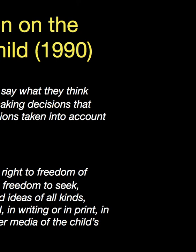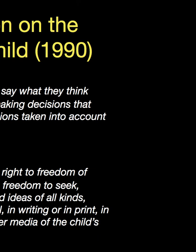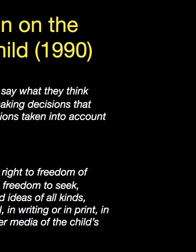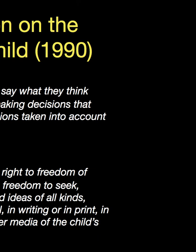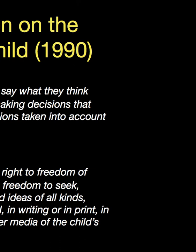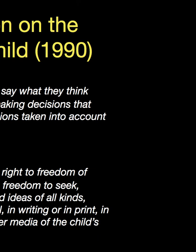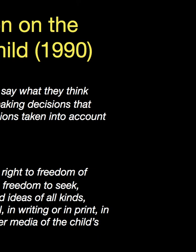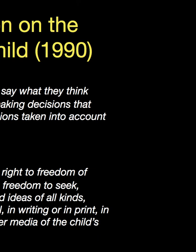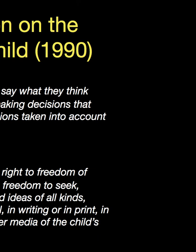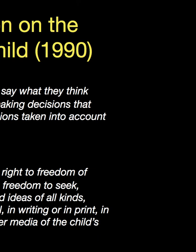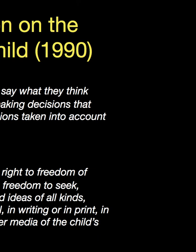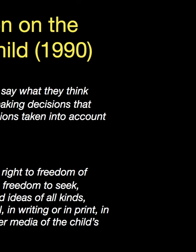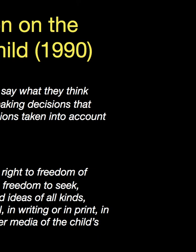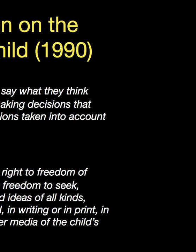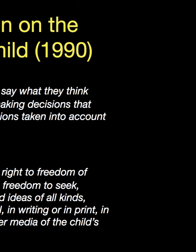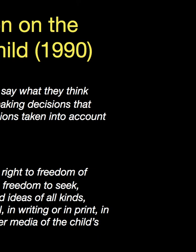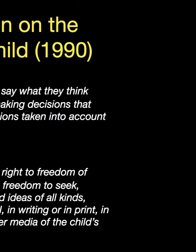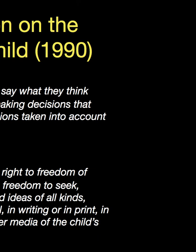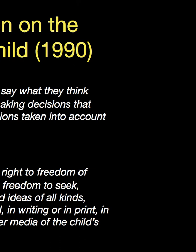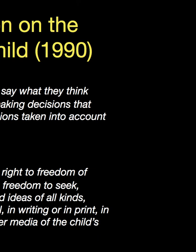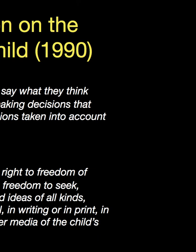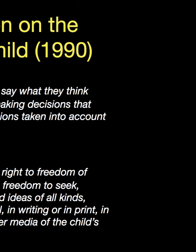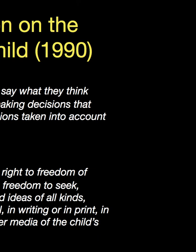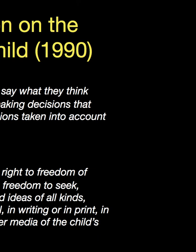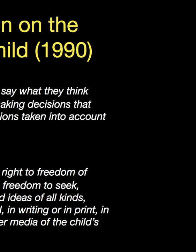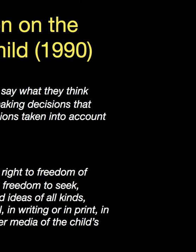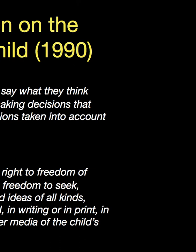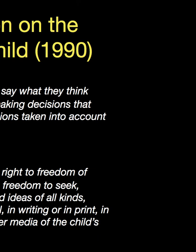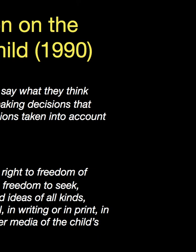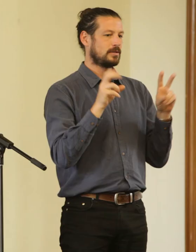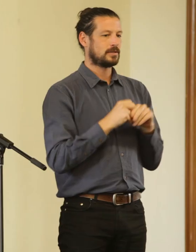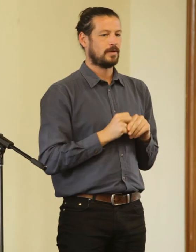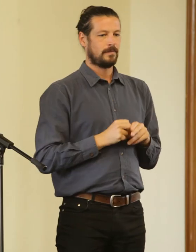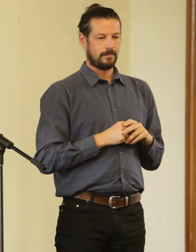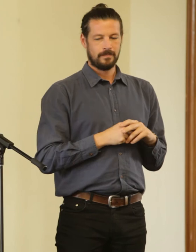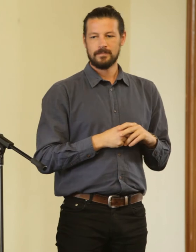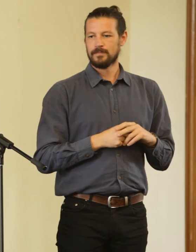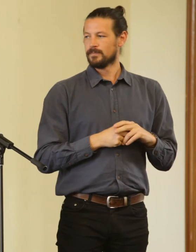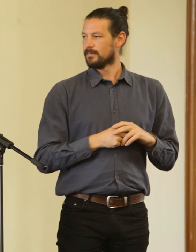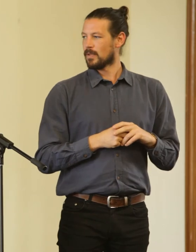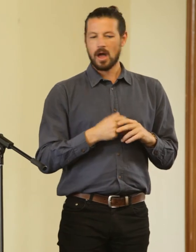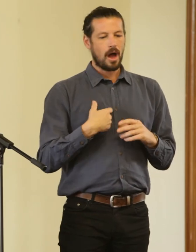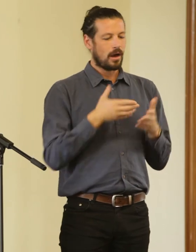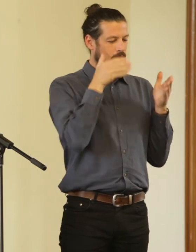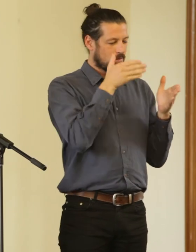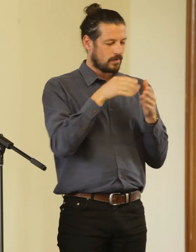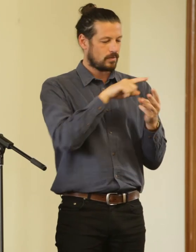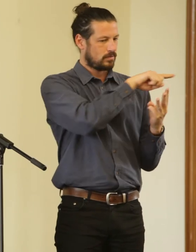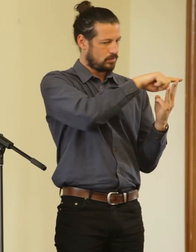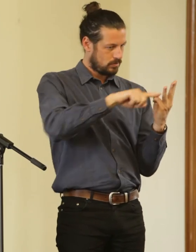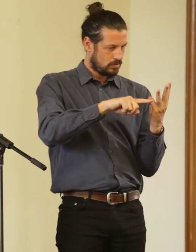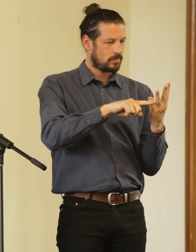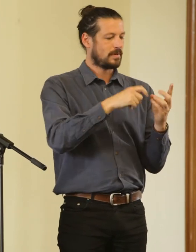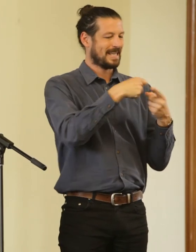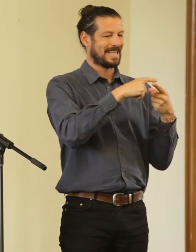obligations as framing statements for the intentions of collaborative creative practice, I looked at three key features